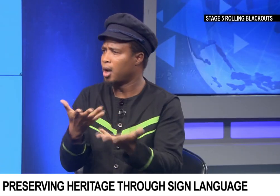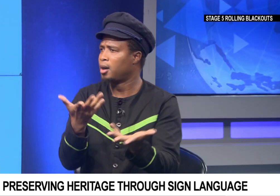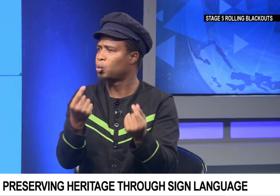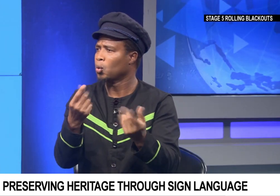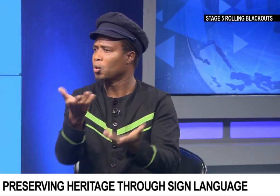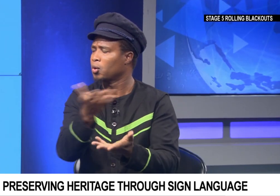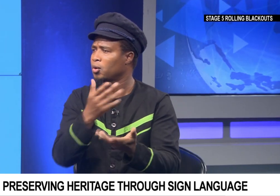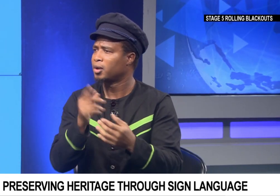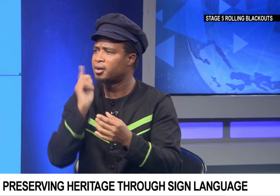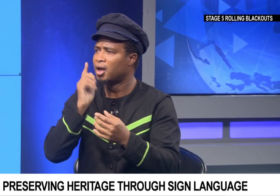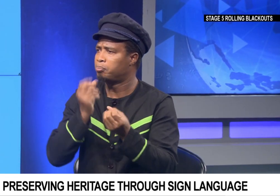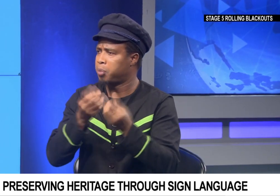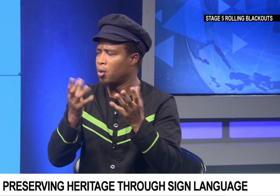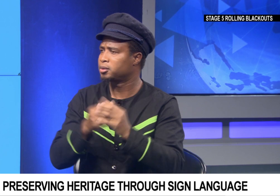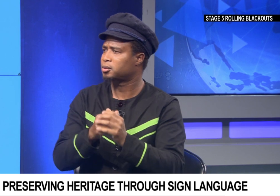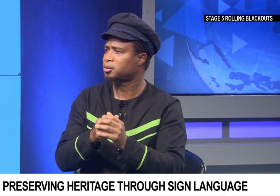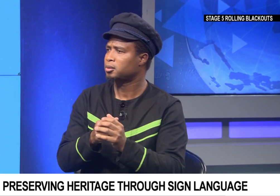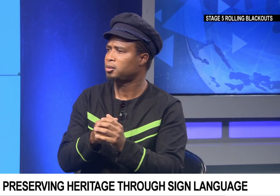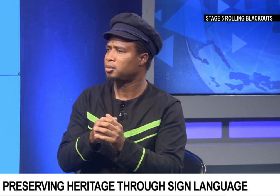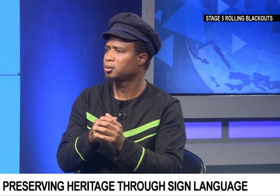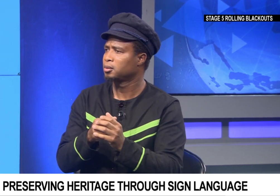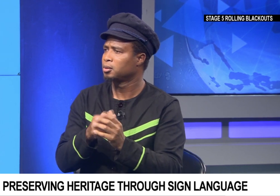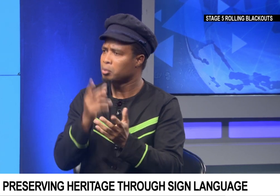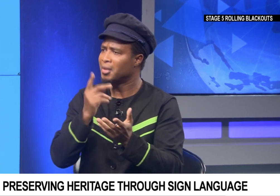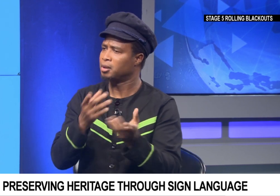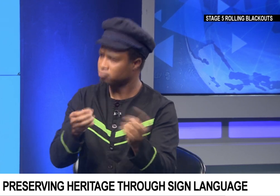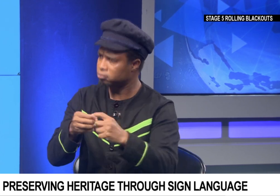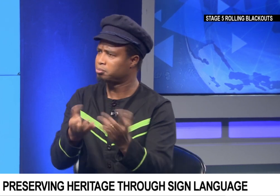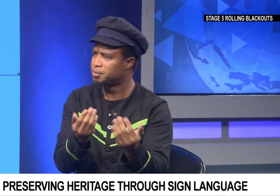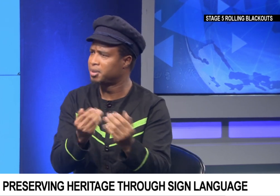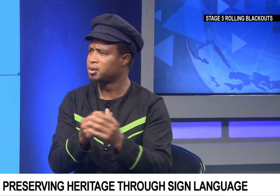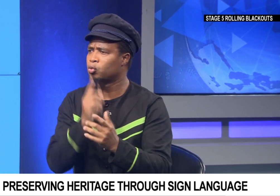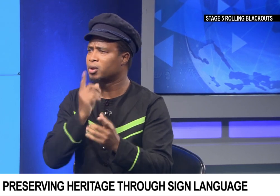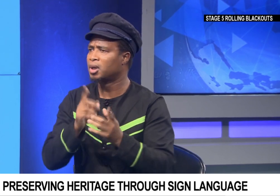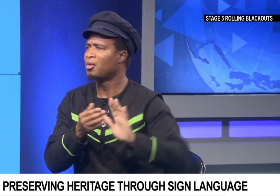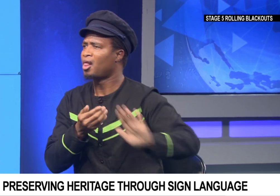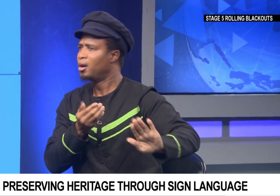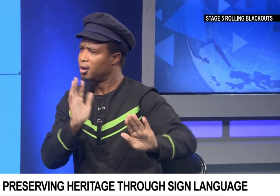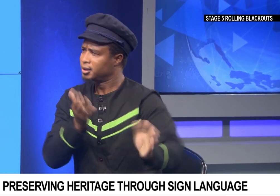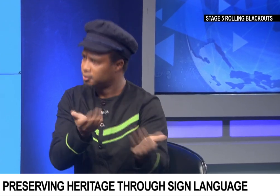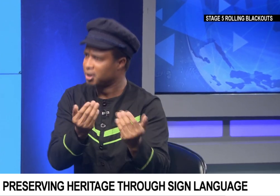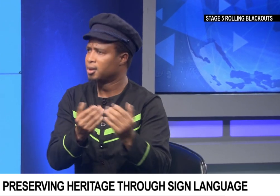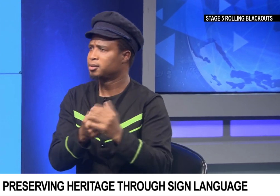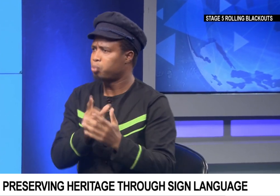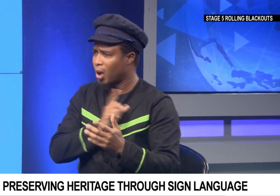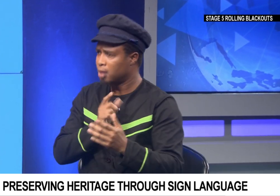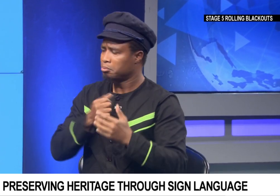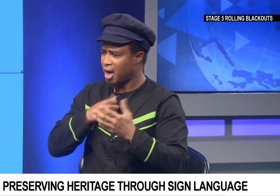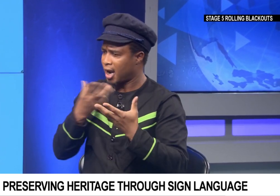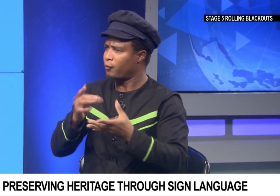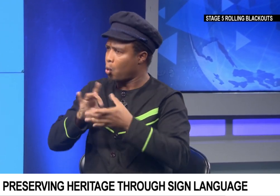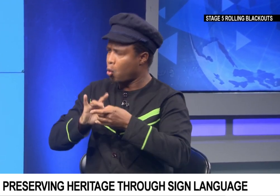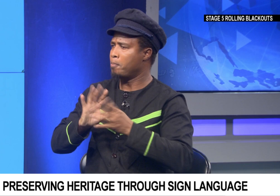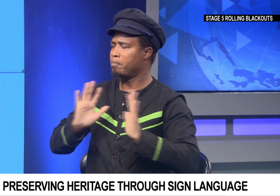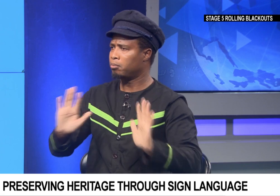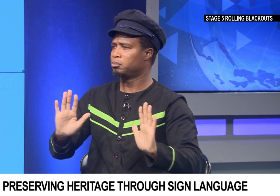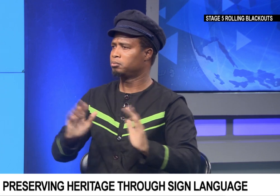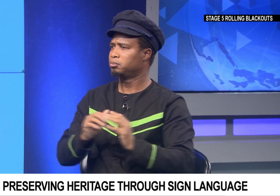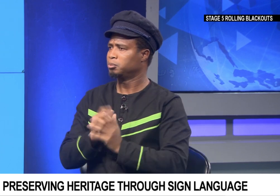to see that inclusion when it comes to, there's a lot of deaf people out there, and we expect to be included and not be left